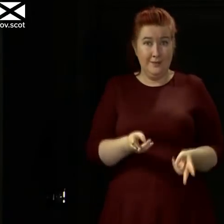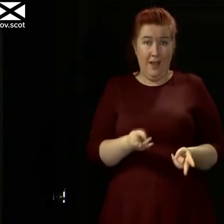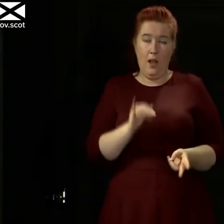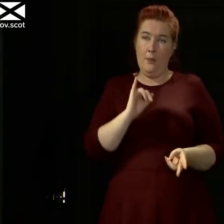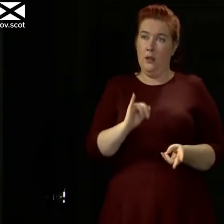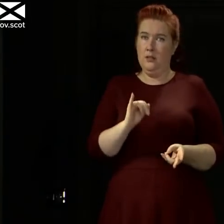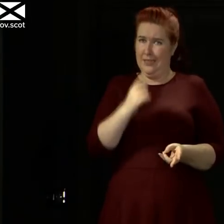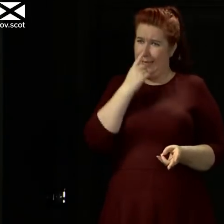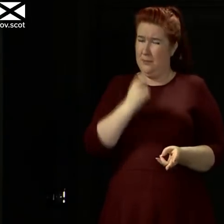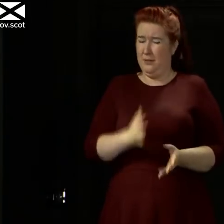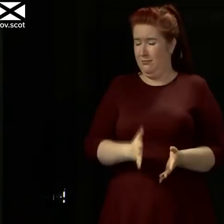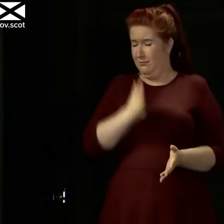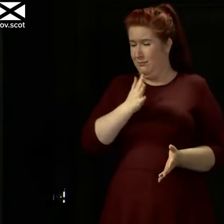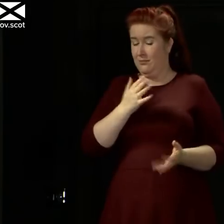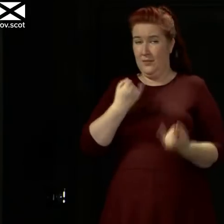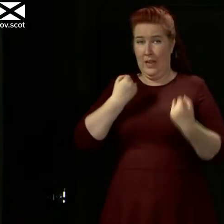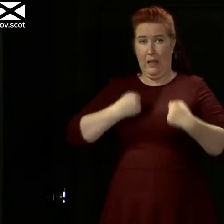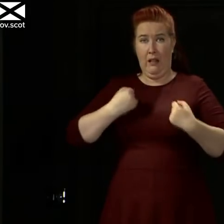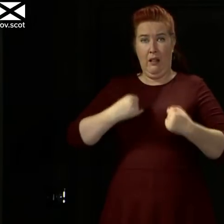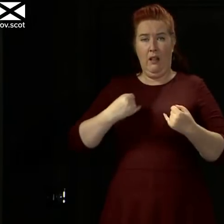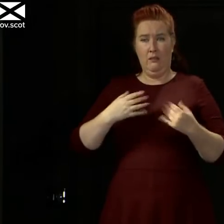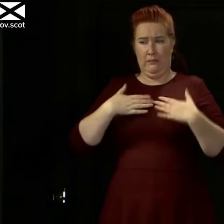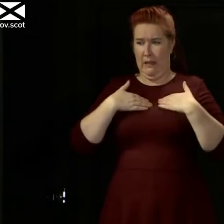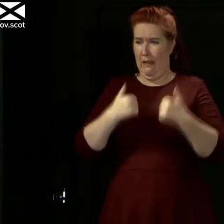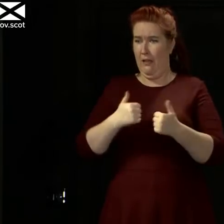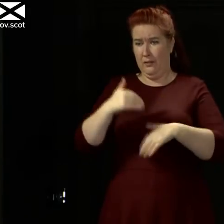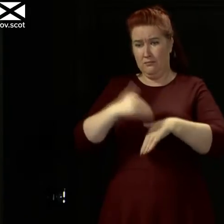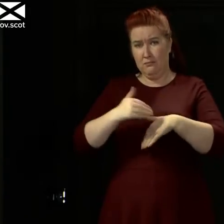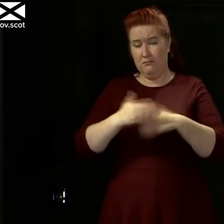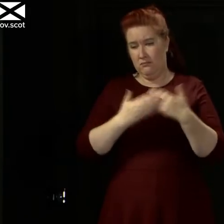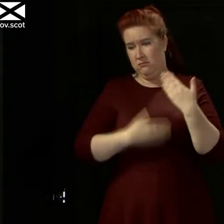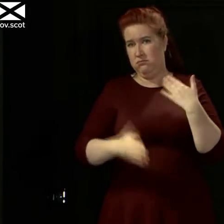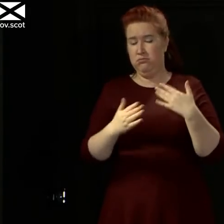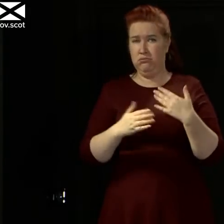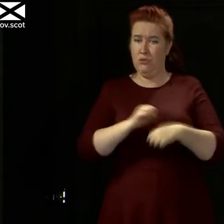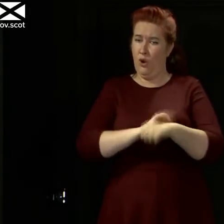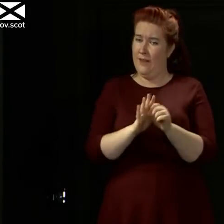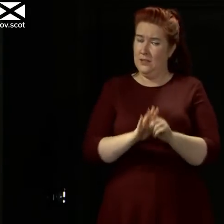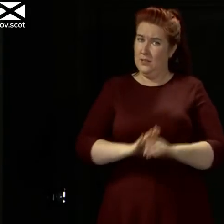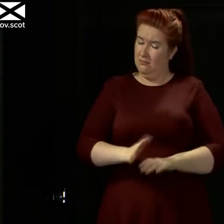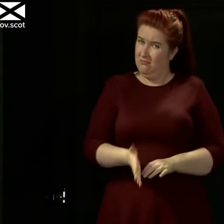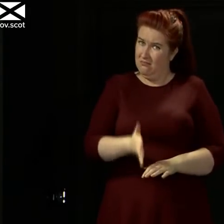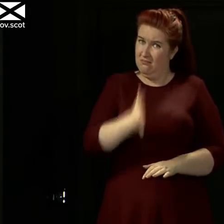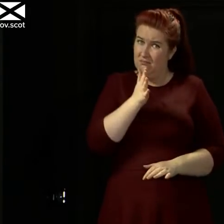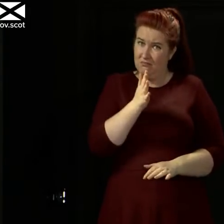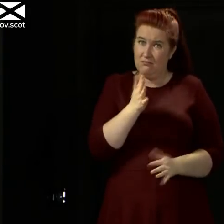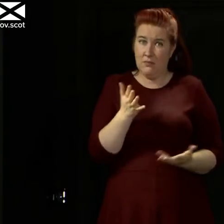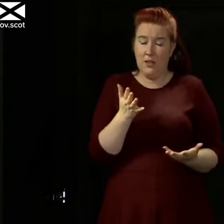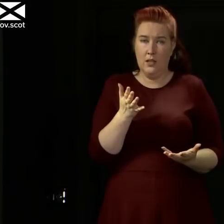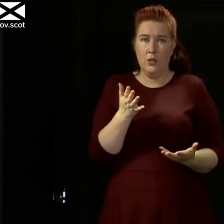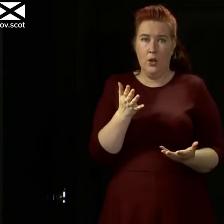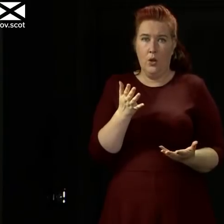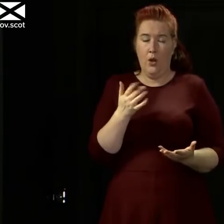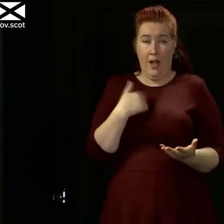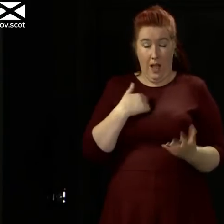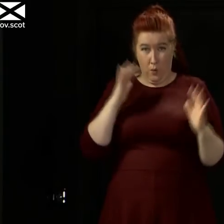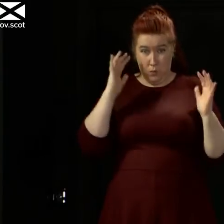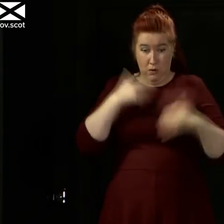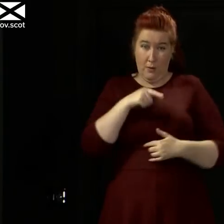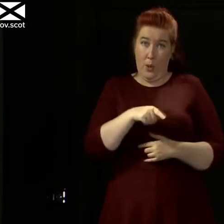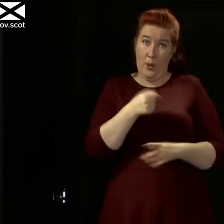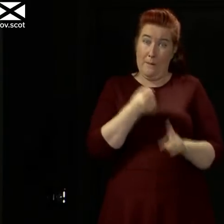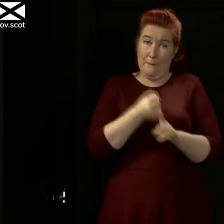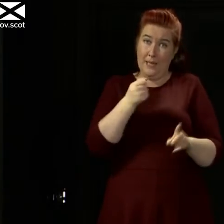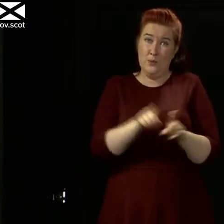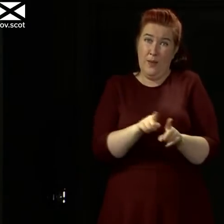have horrible health consequences for you that perhaps last longer than the virus itself does. So I worry about those impacts